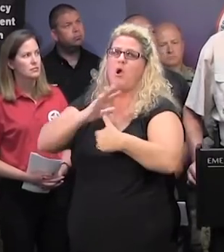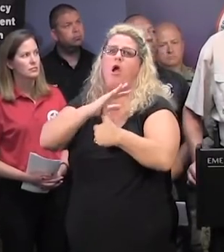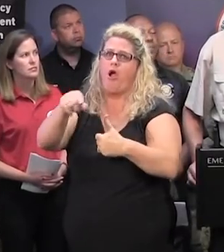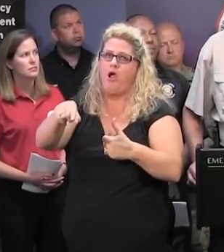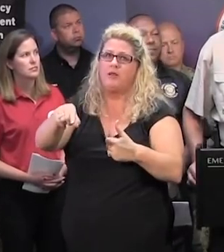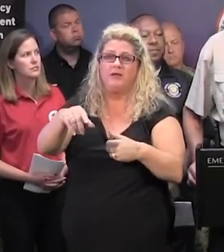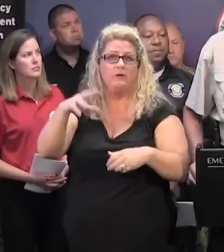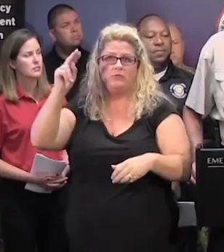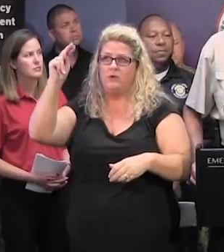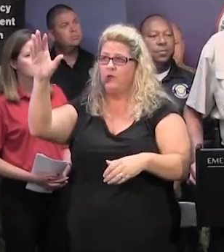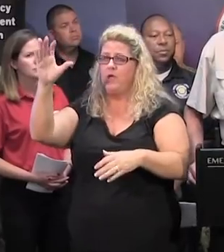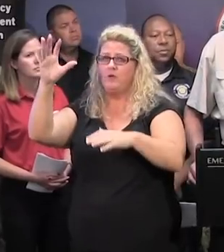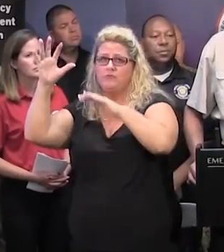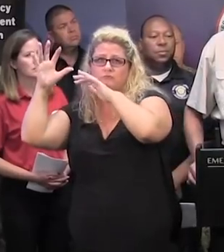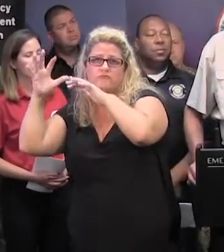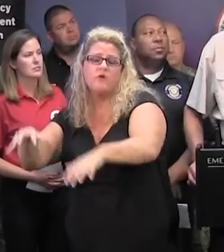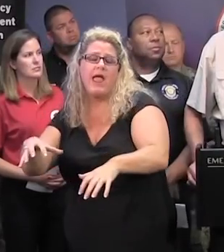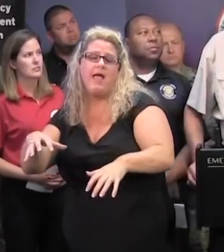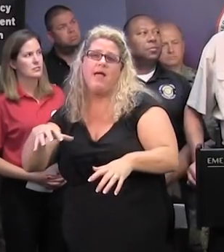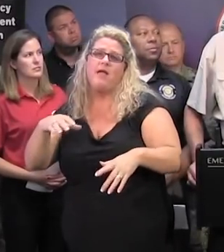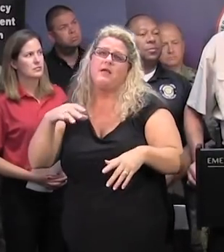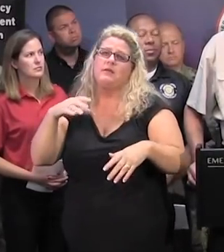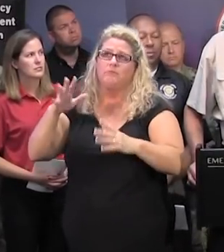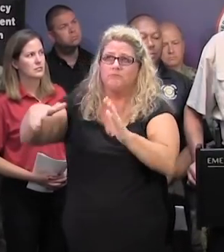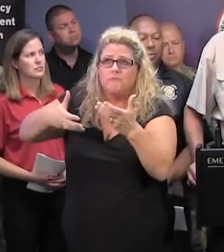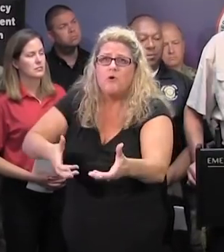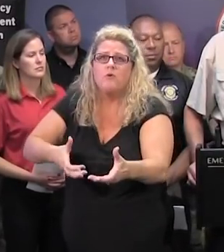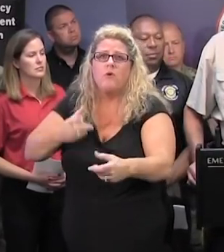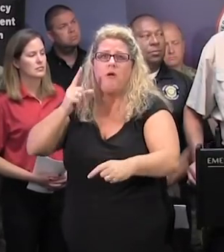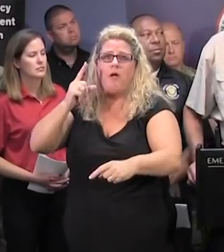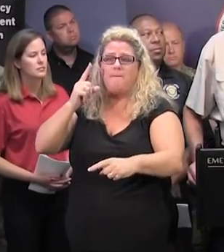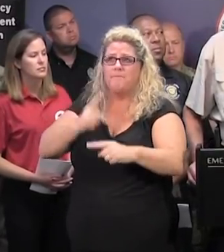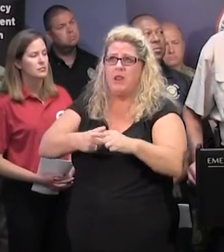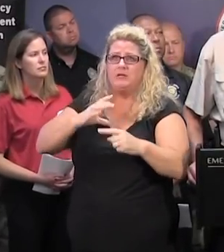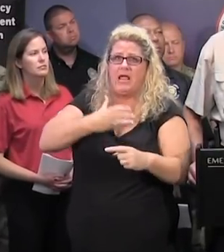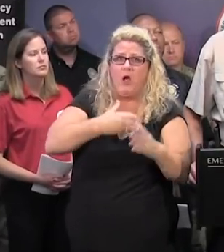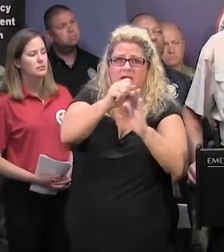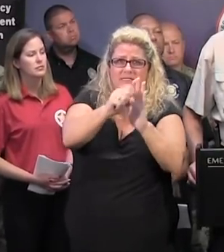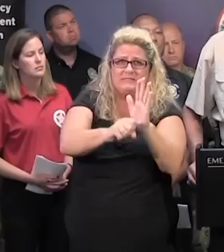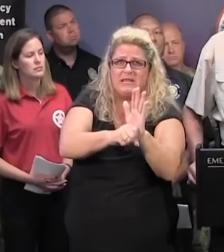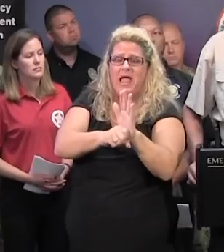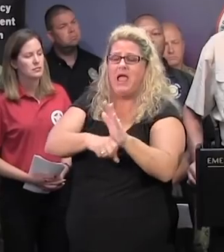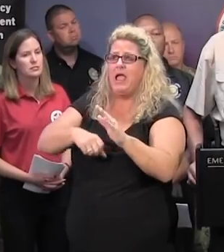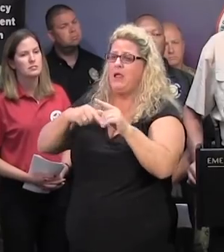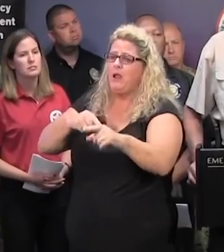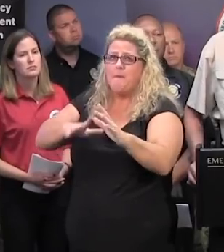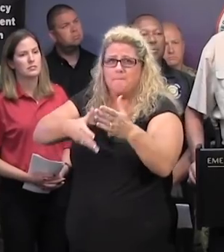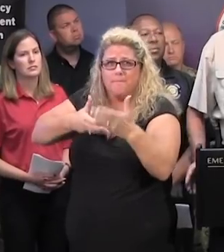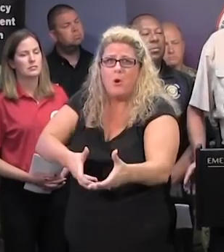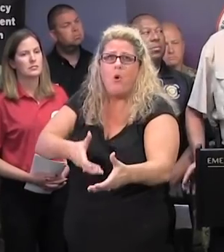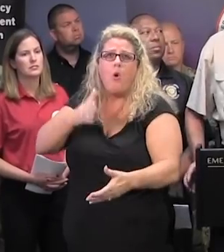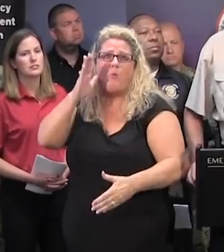rain in North Carolina, and we know we're going to have much rain along that PD area of our state, the highest projected area.